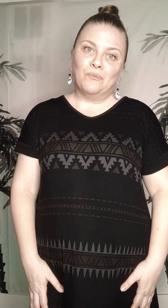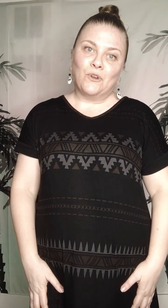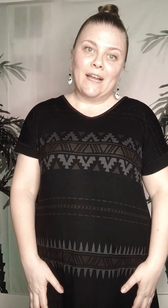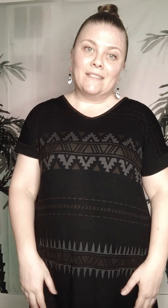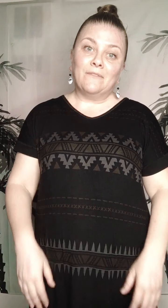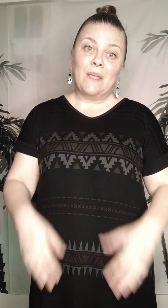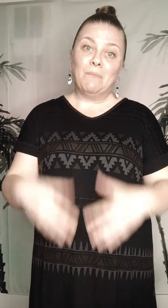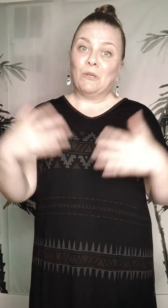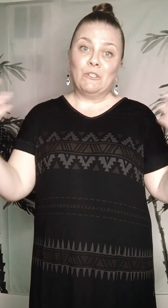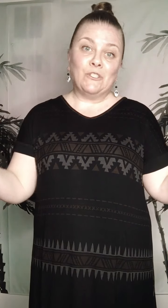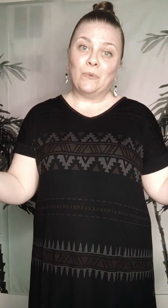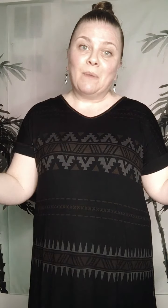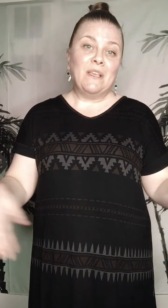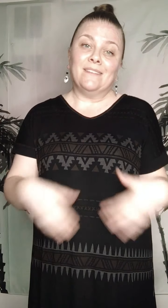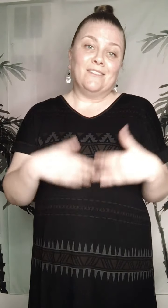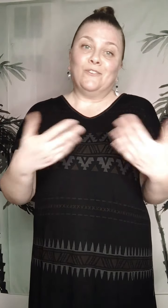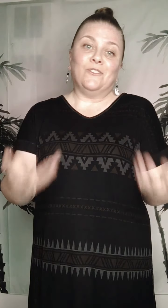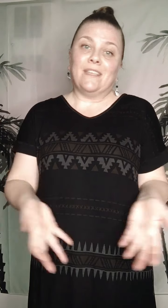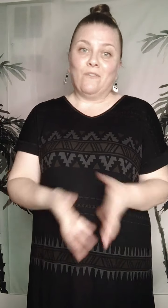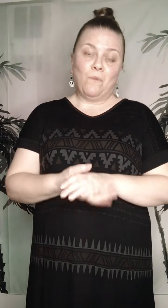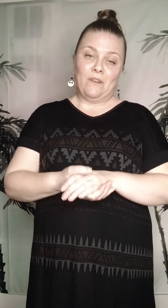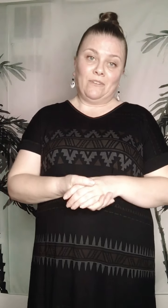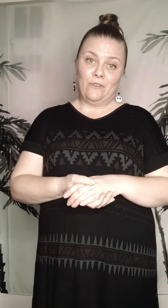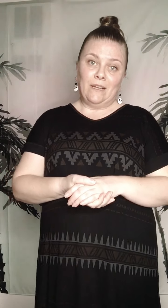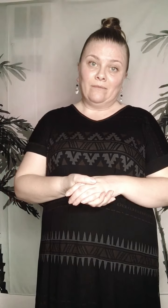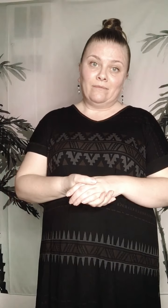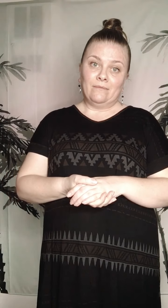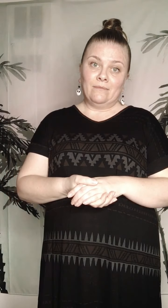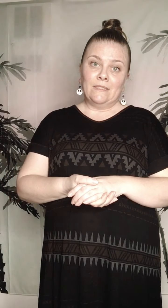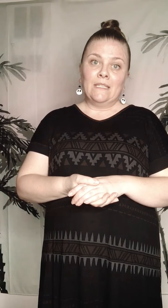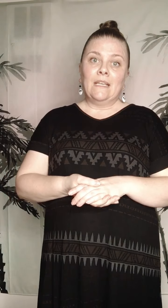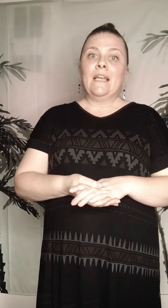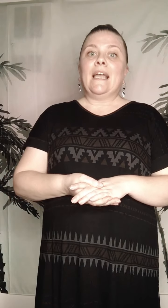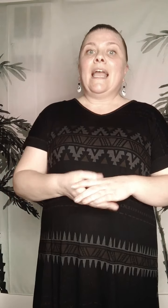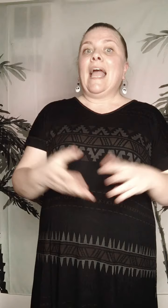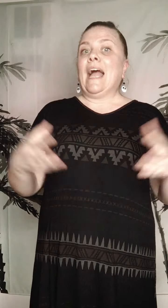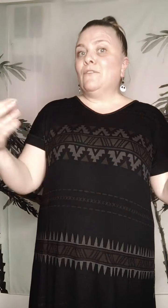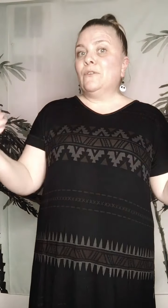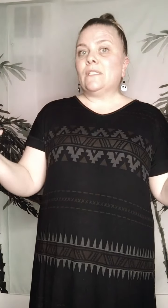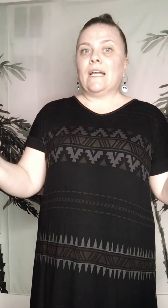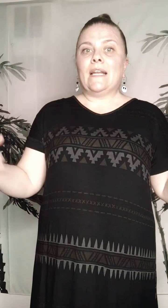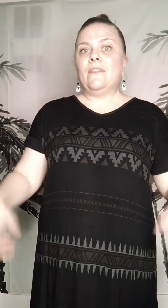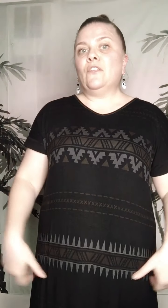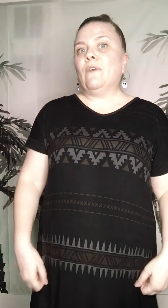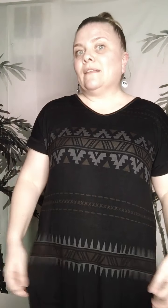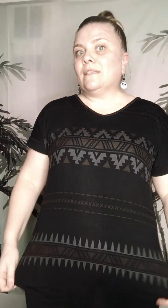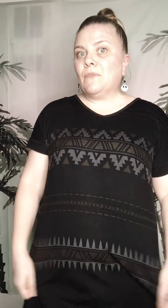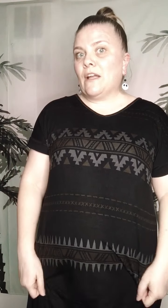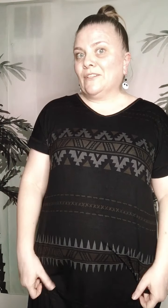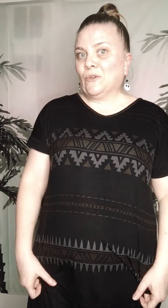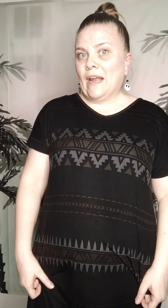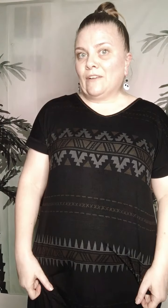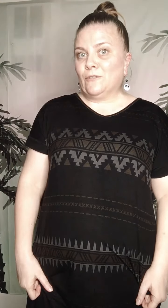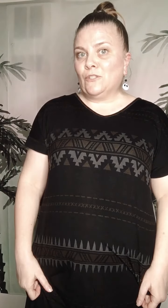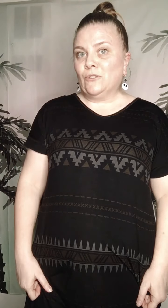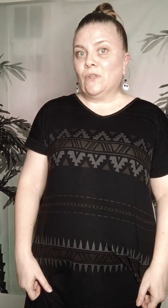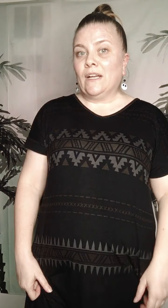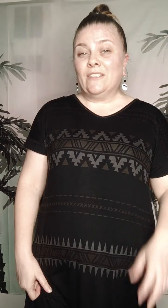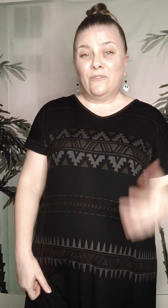prize if they purchase three pieces, you just give them one for free? Have you decided that you've had something on your rack for too long and you've